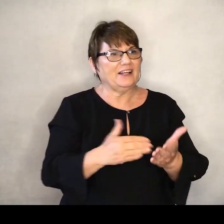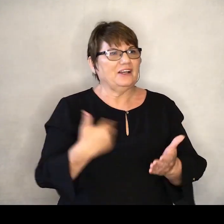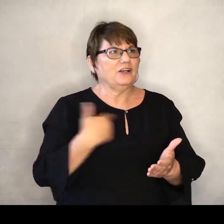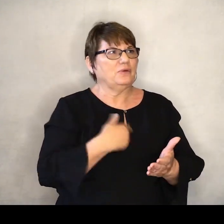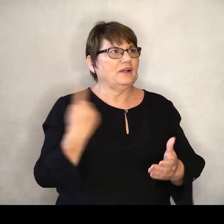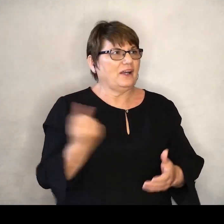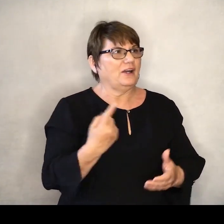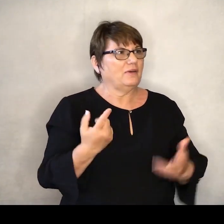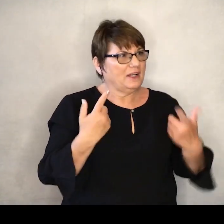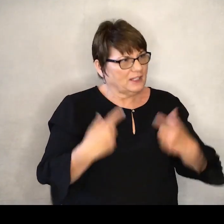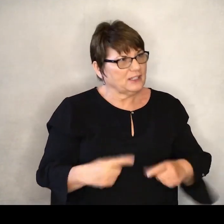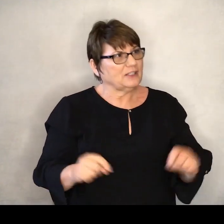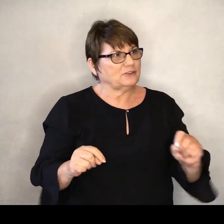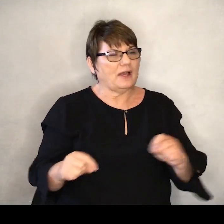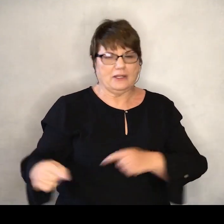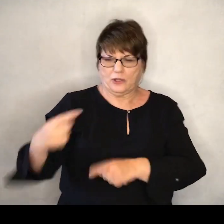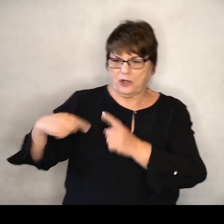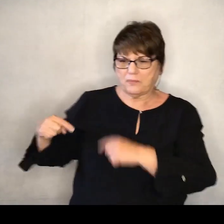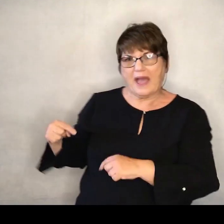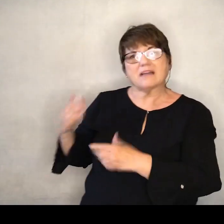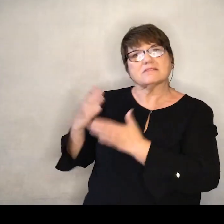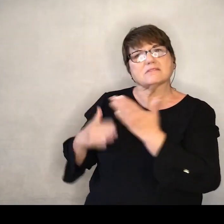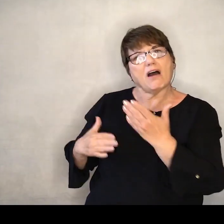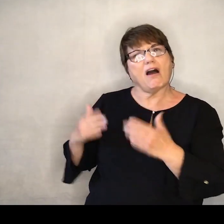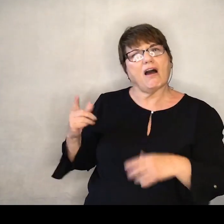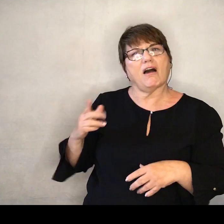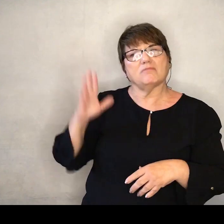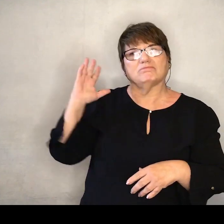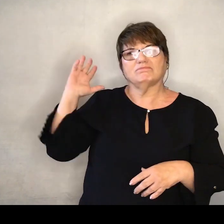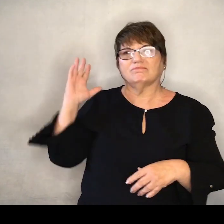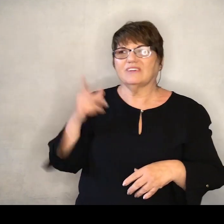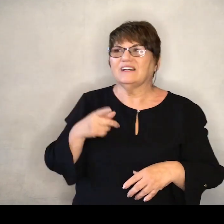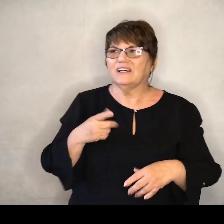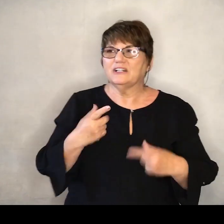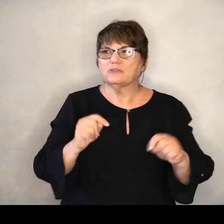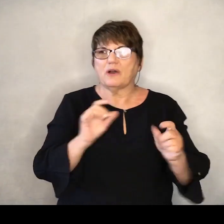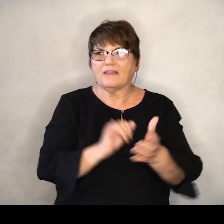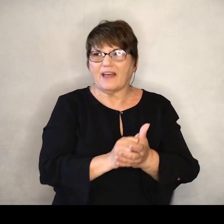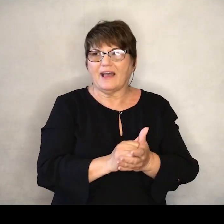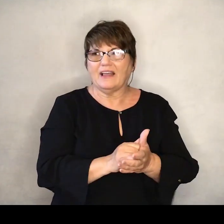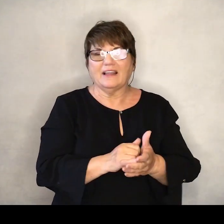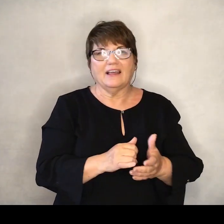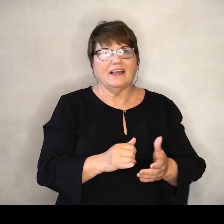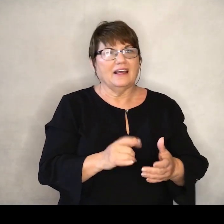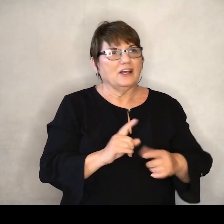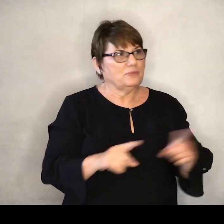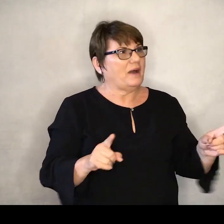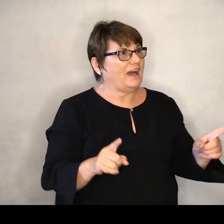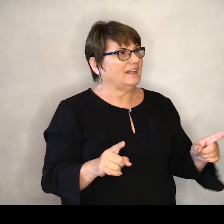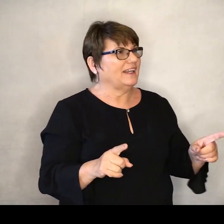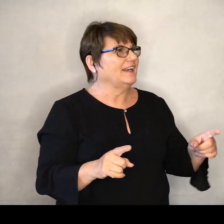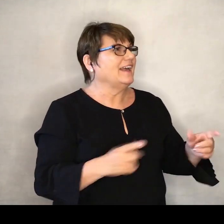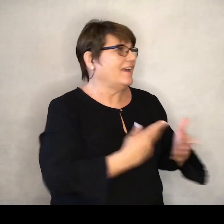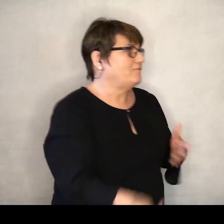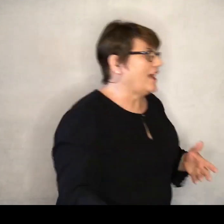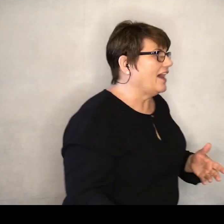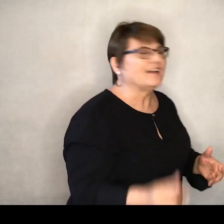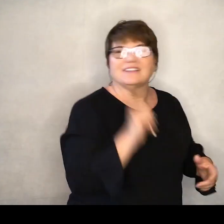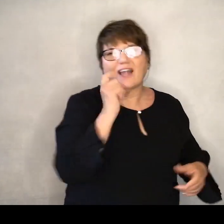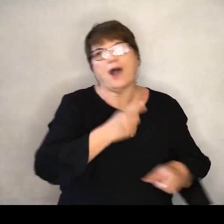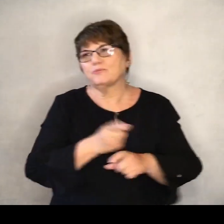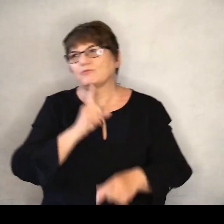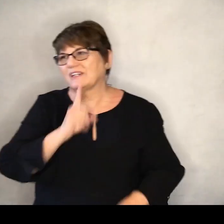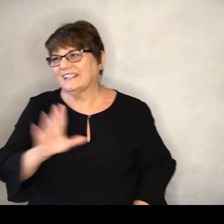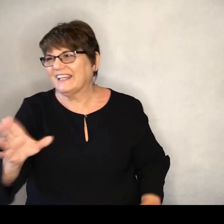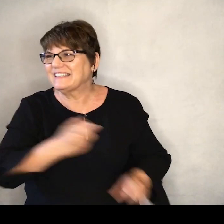go back to some of the hymns Maybe we don't know as well So that was an attempt at doing that And it completely failed But we're gonna, you know, no it didn't It didn't No,